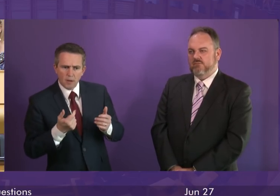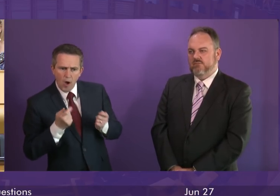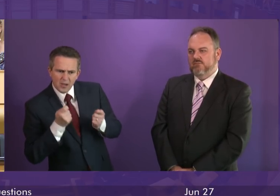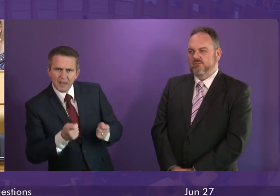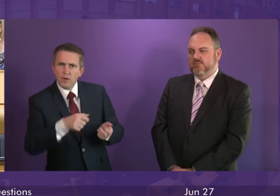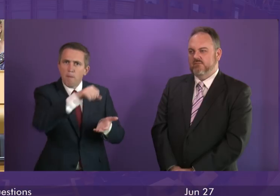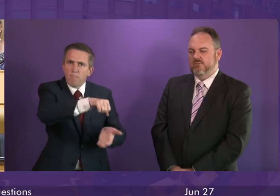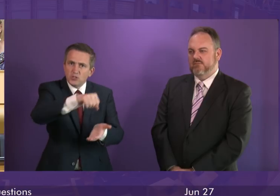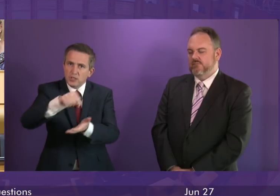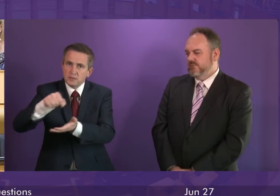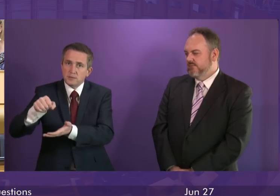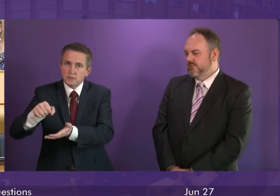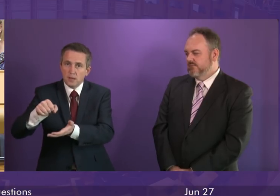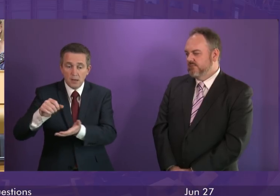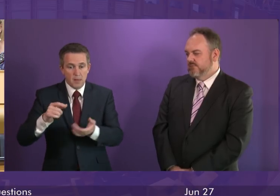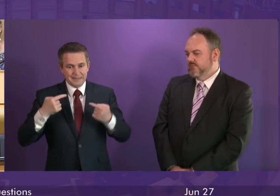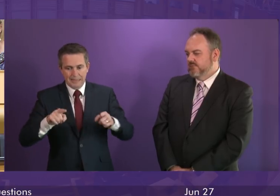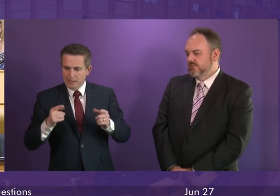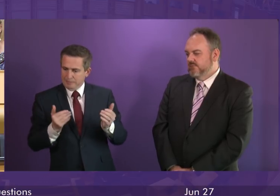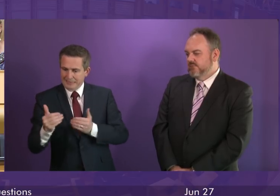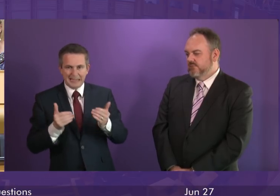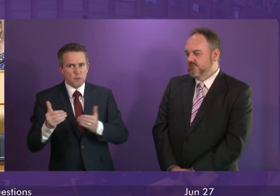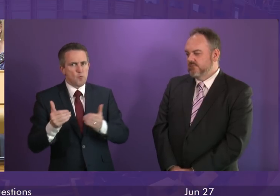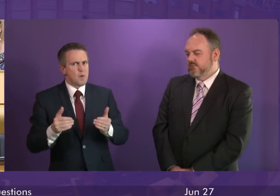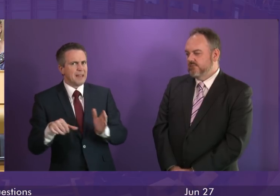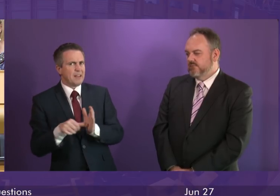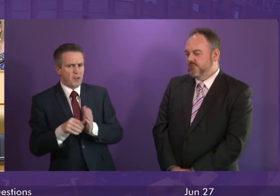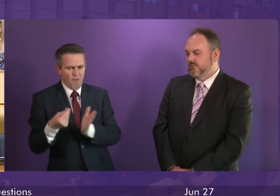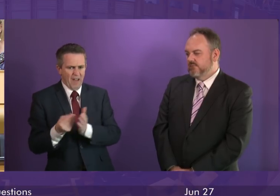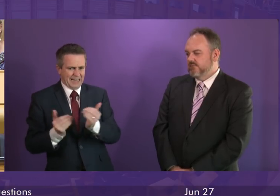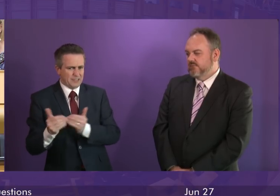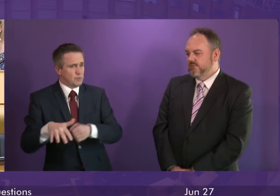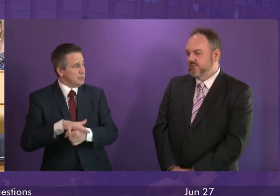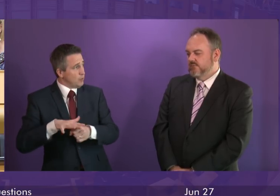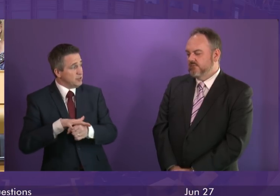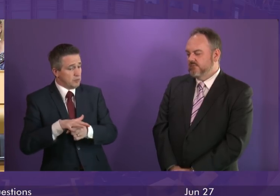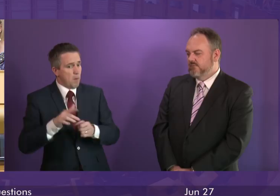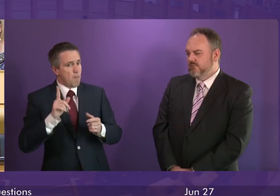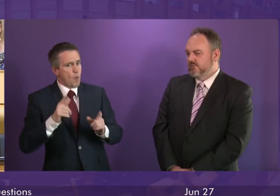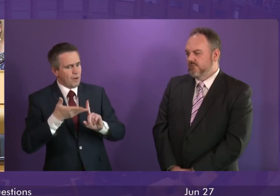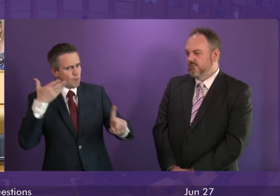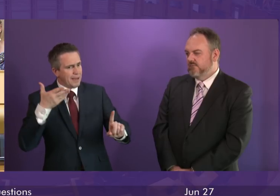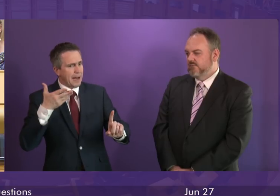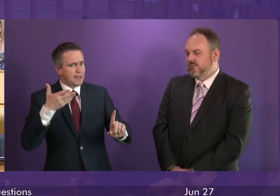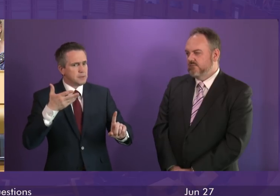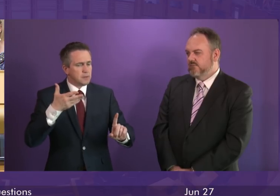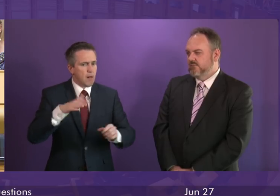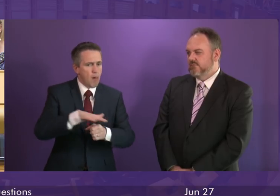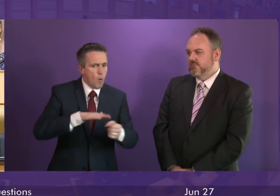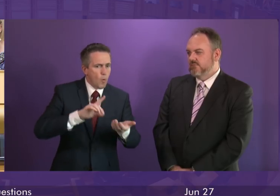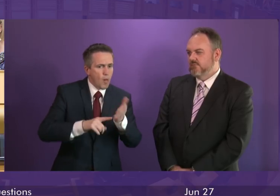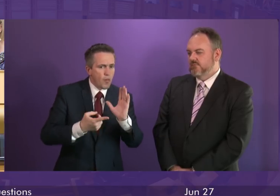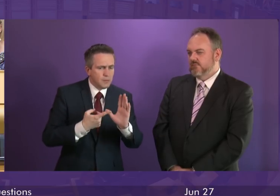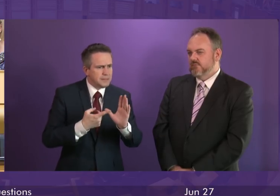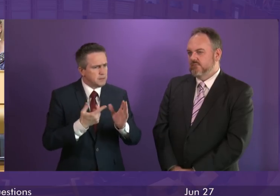tight financial situation and we will continue to do so. I think it is partly because it is recognised that we have treated local government as fairly